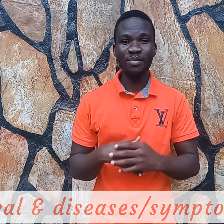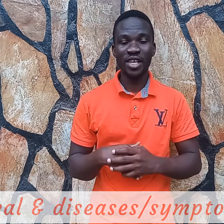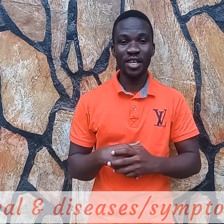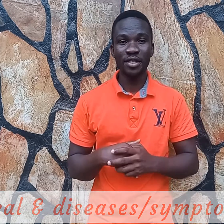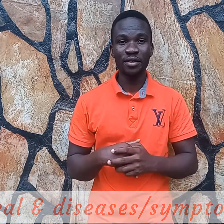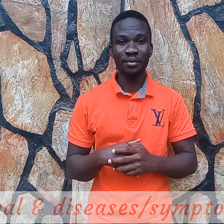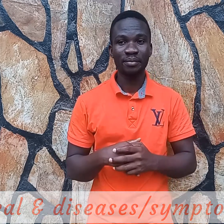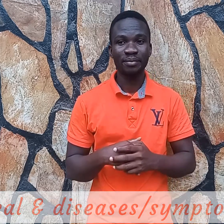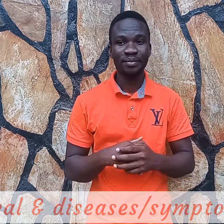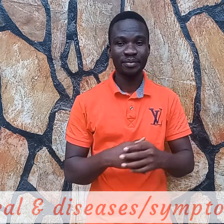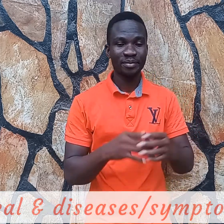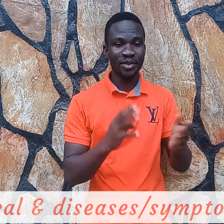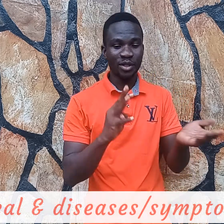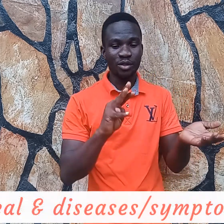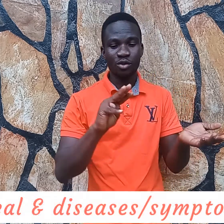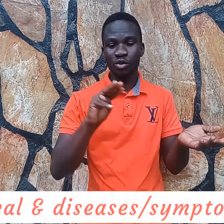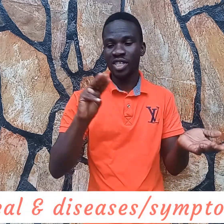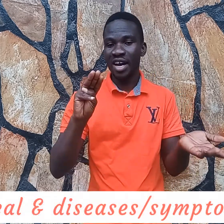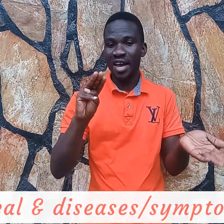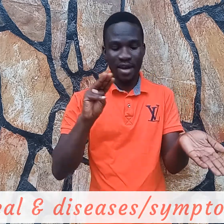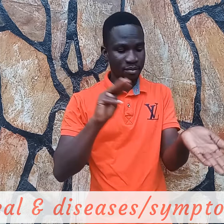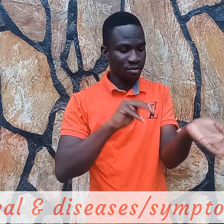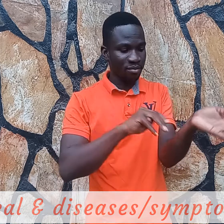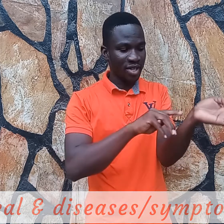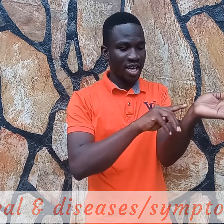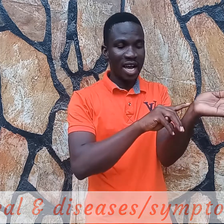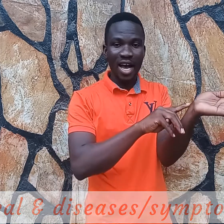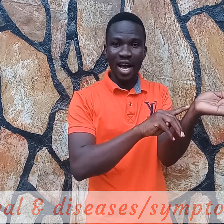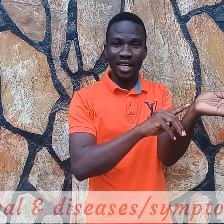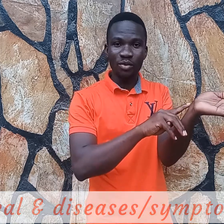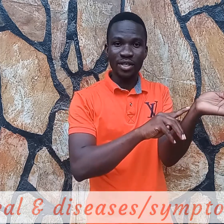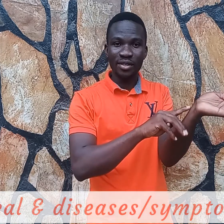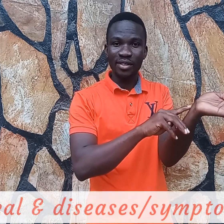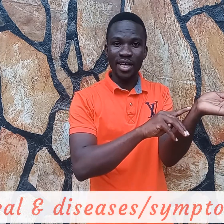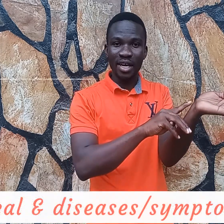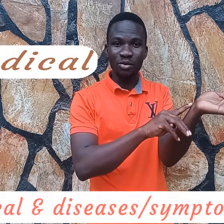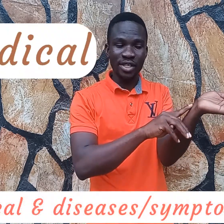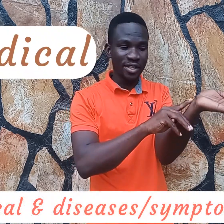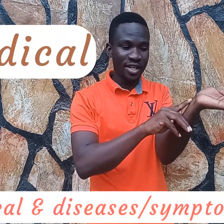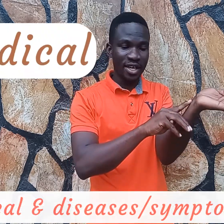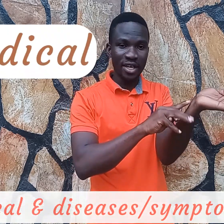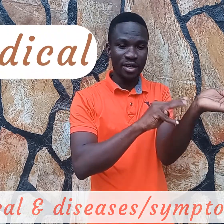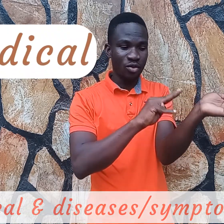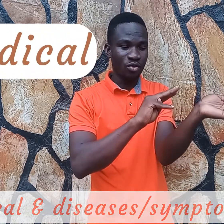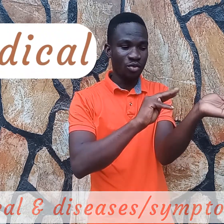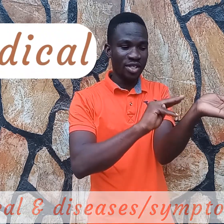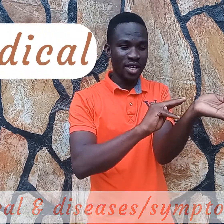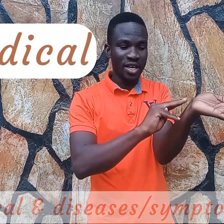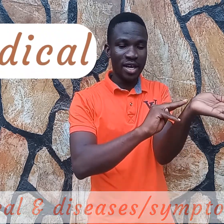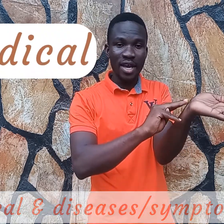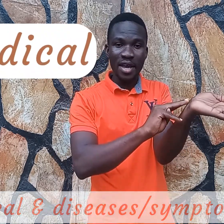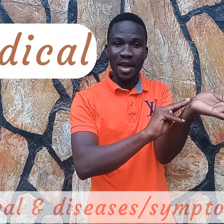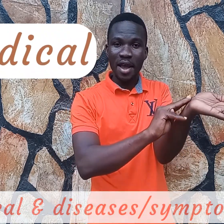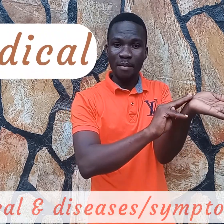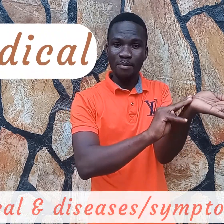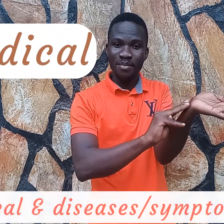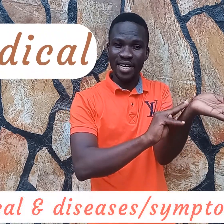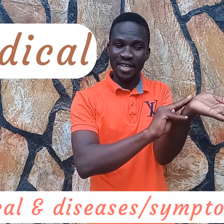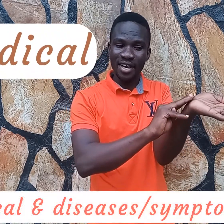begin so the m at the written here we say medical